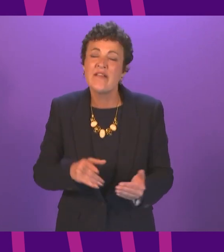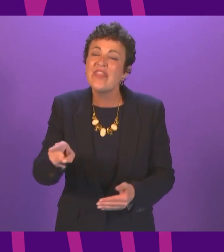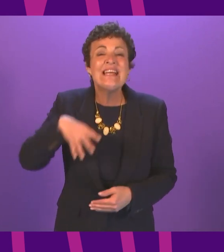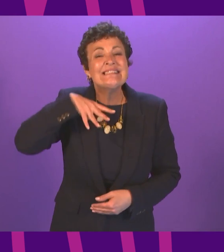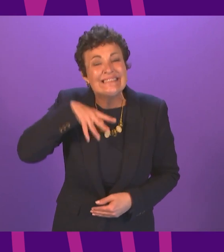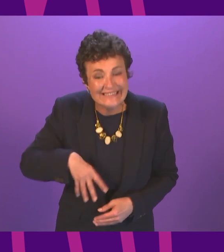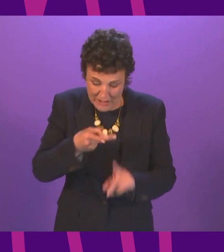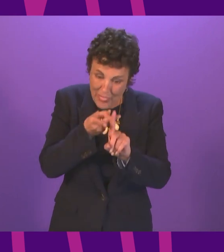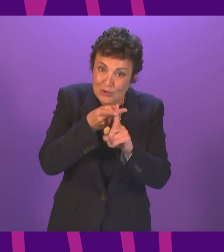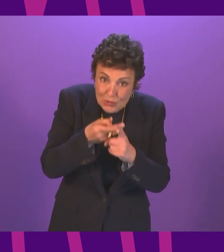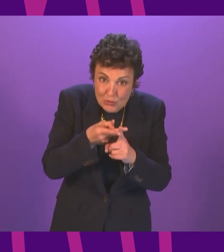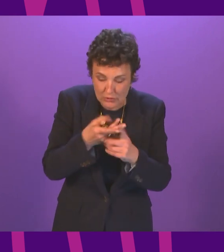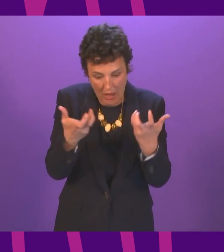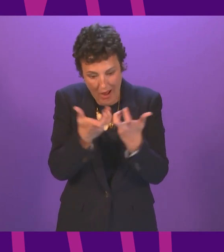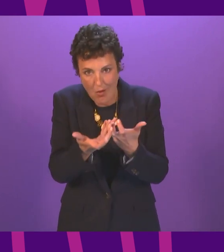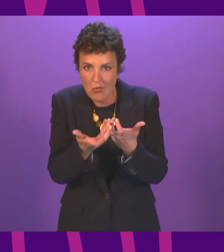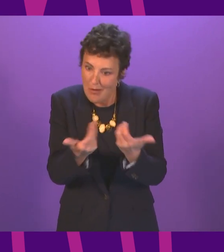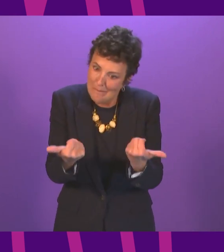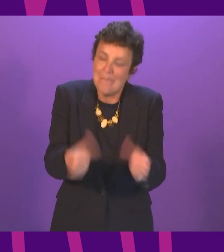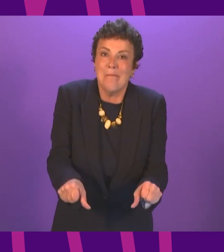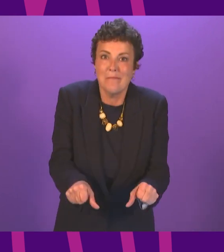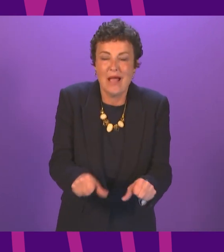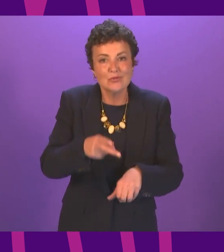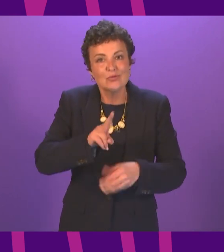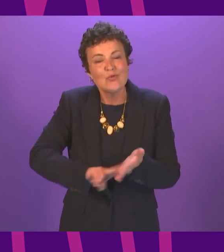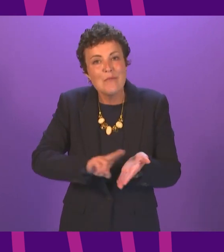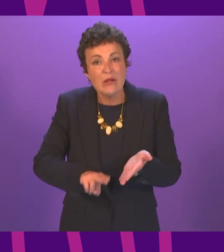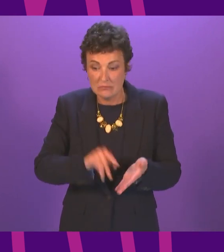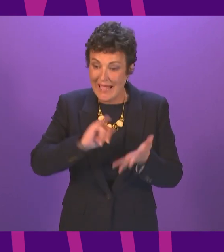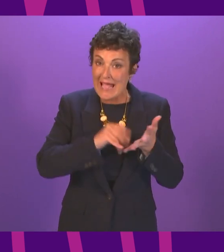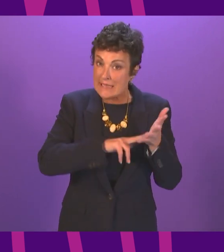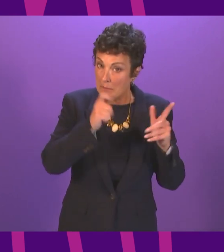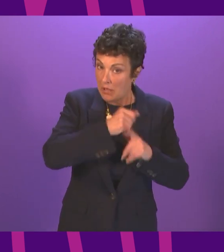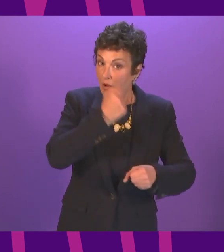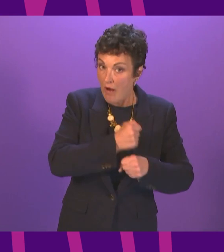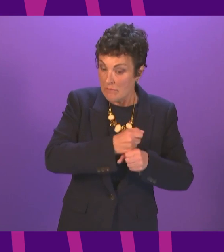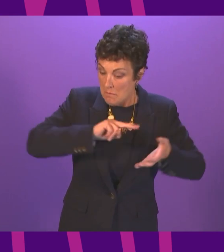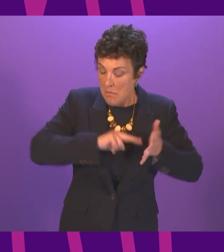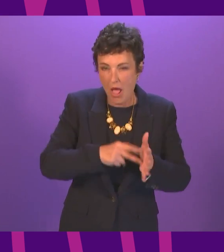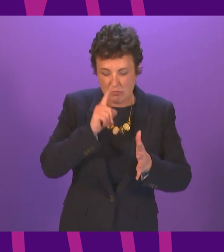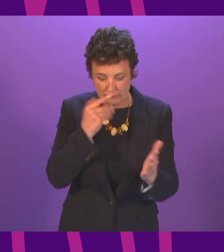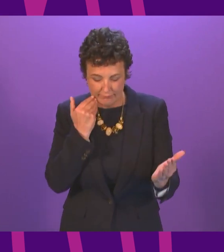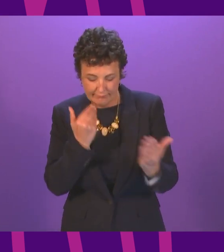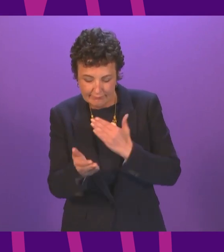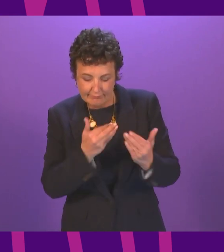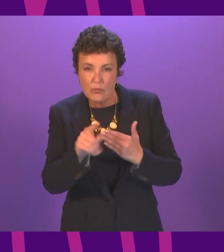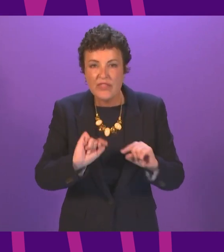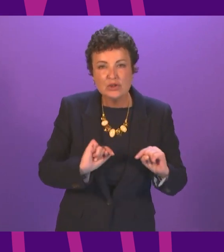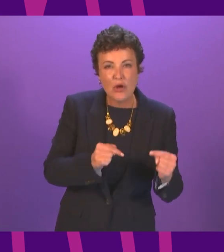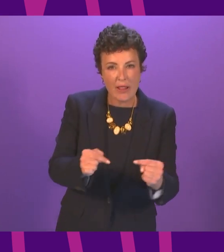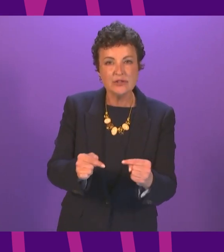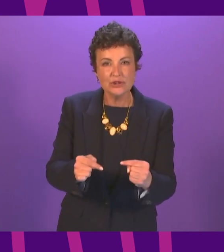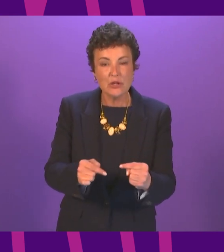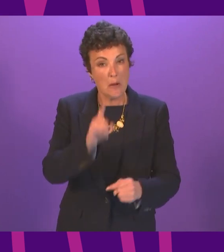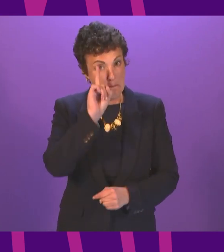tools to recover properly The SNP's government plans will tackle these challenges and